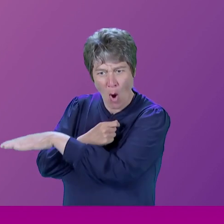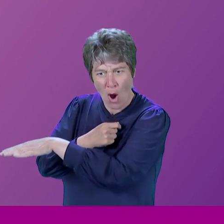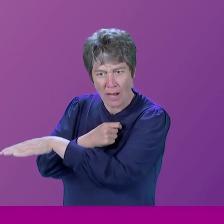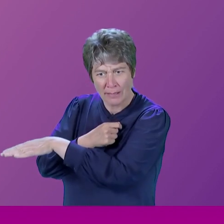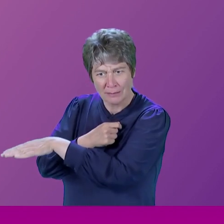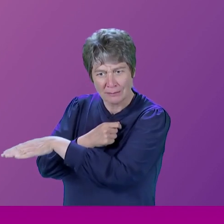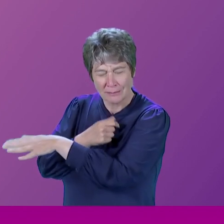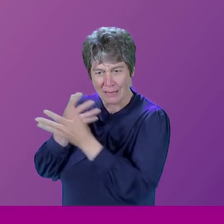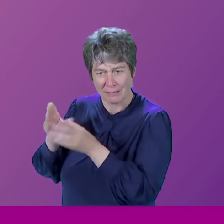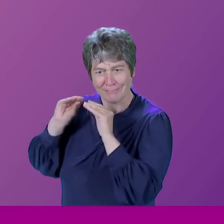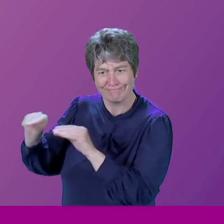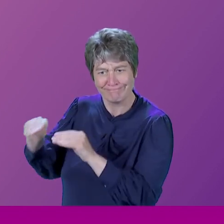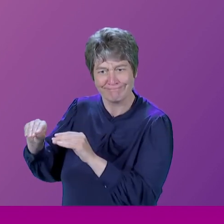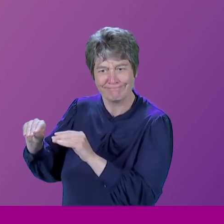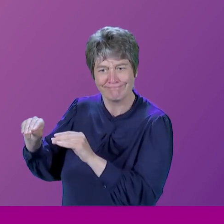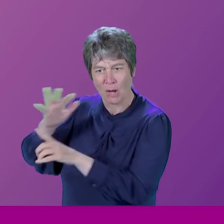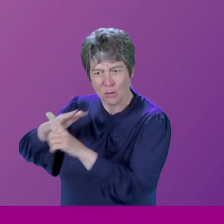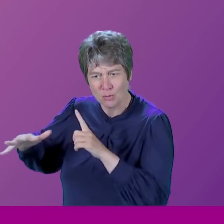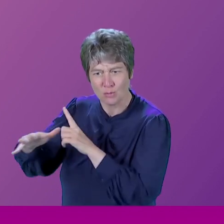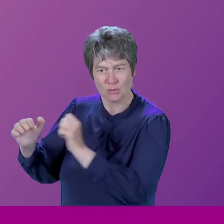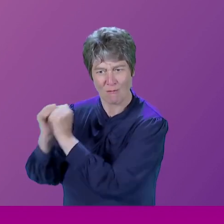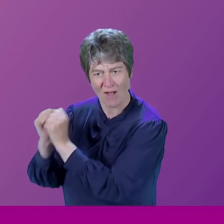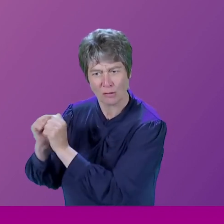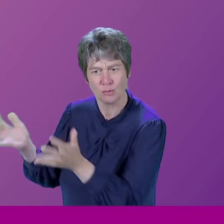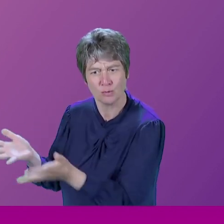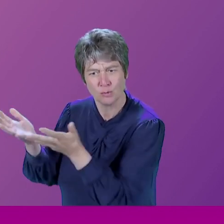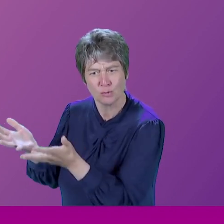upbringing. And I just wondered your recollection of that programme.